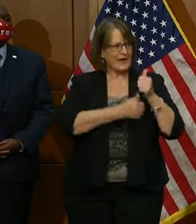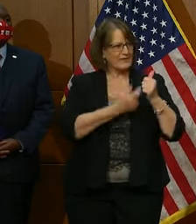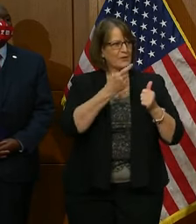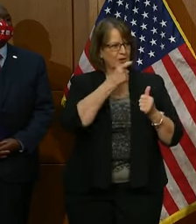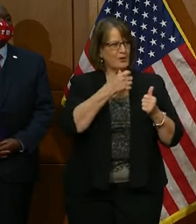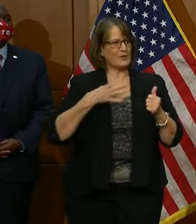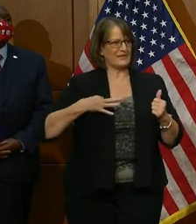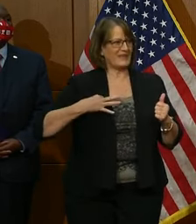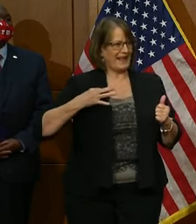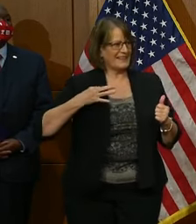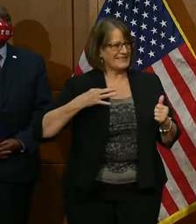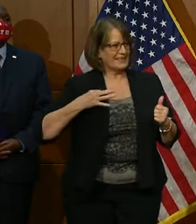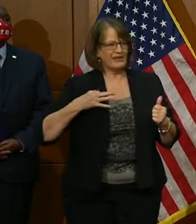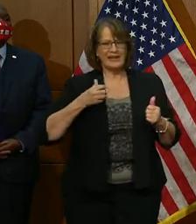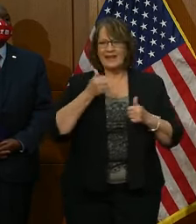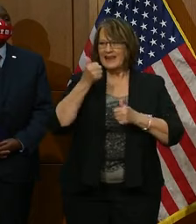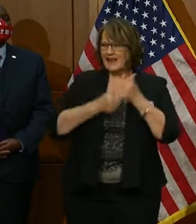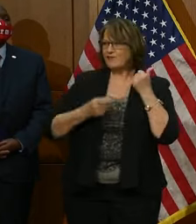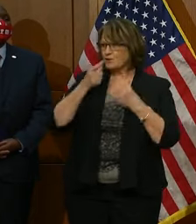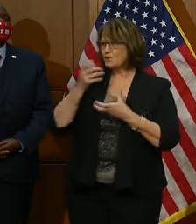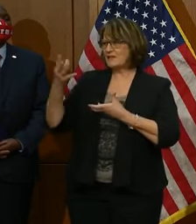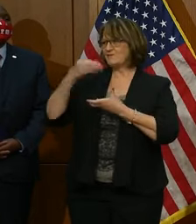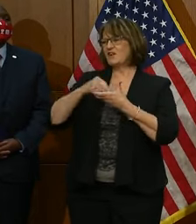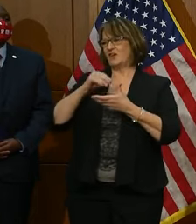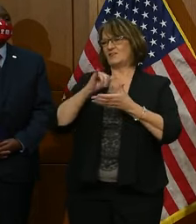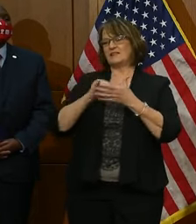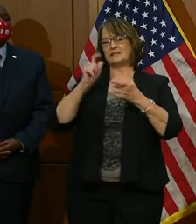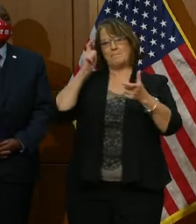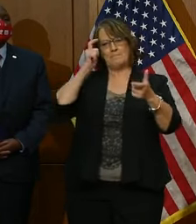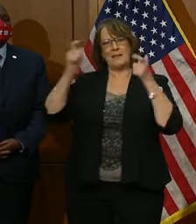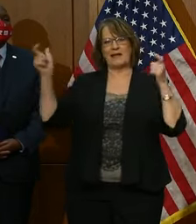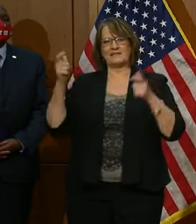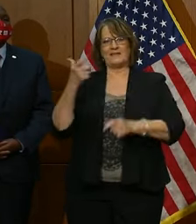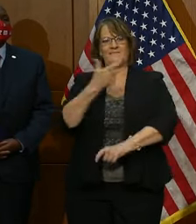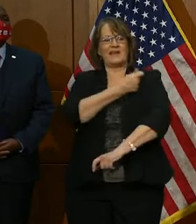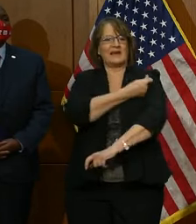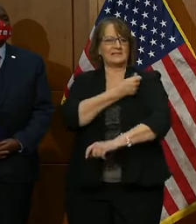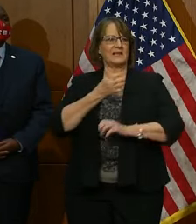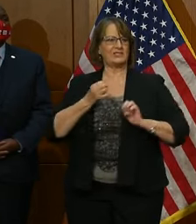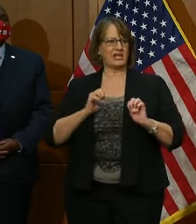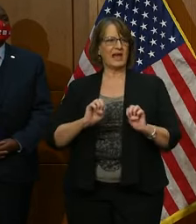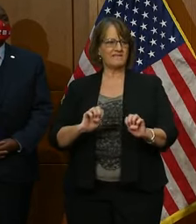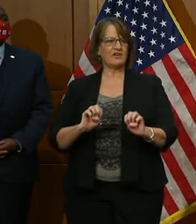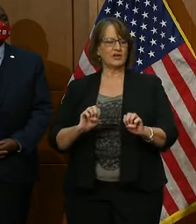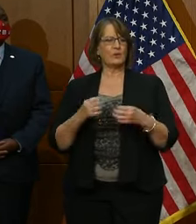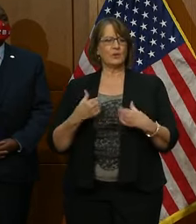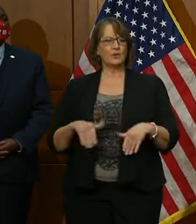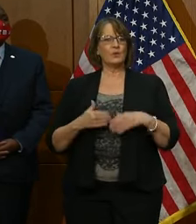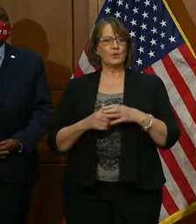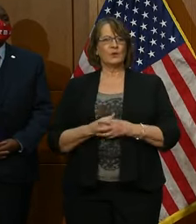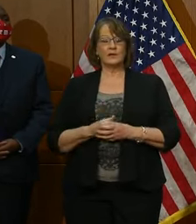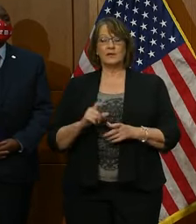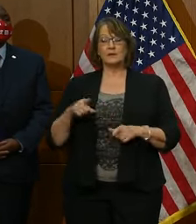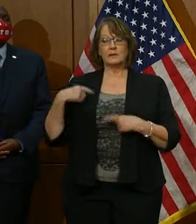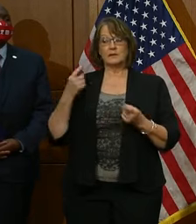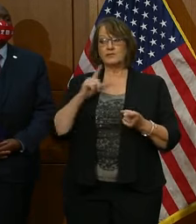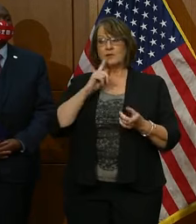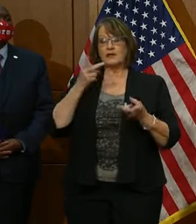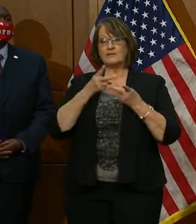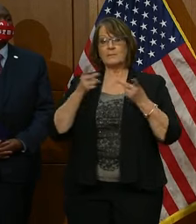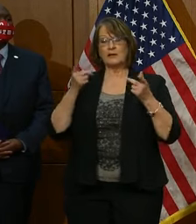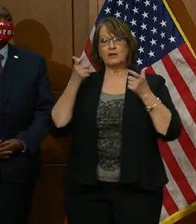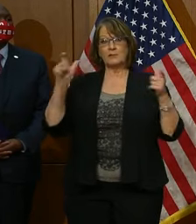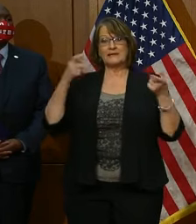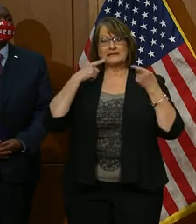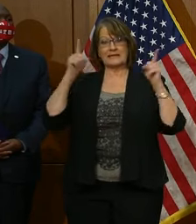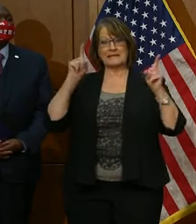and everyone involved in this massive vaccination effort. You know, this has just been a real success story,